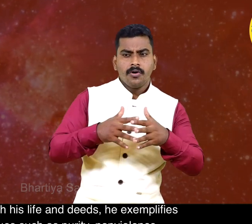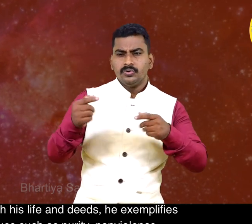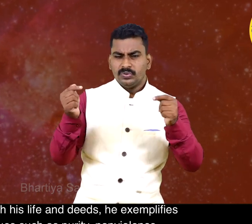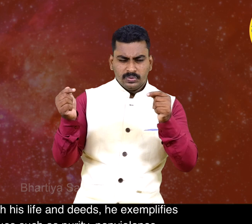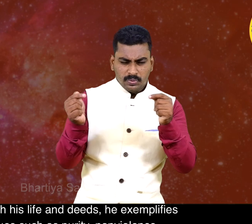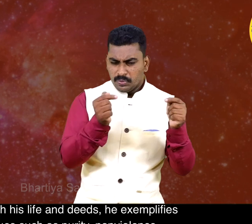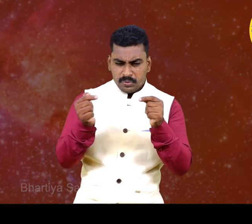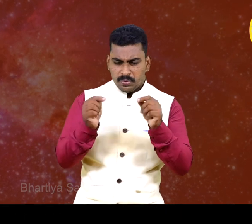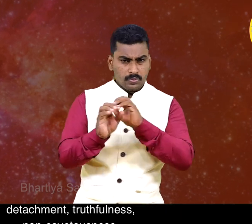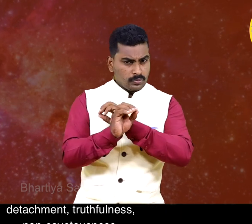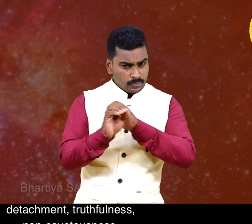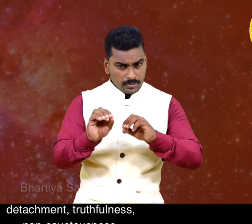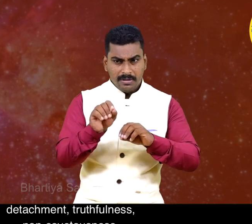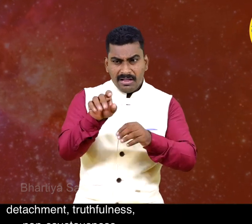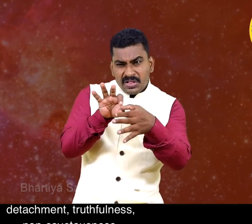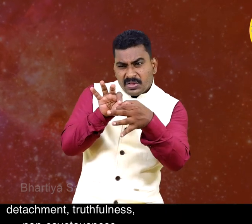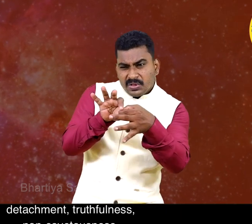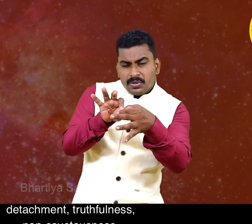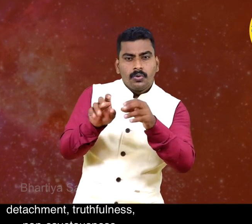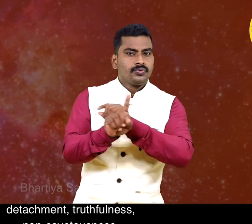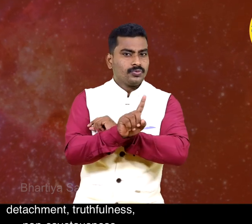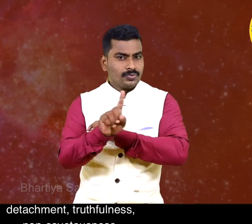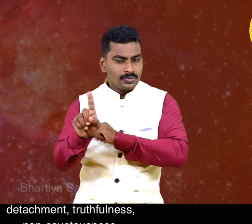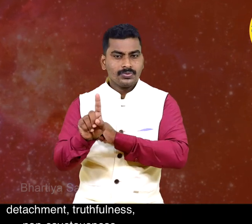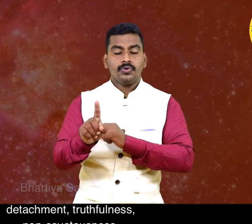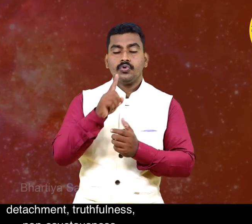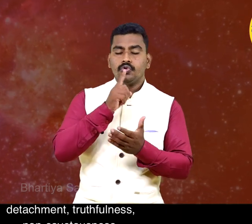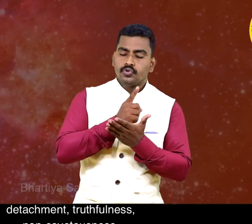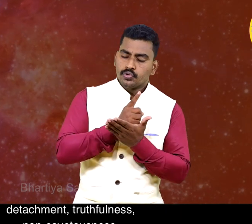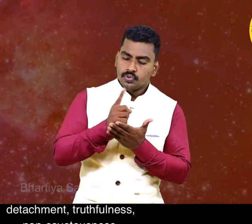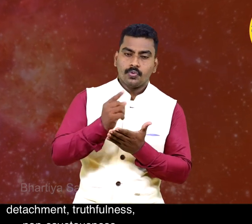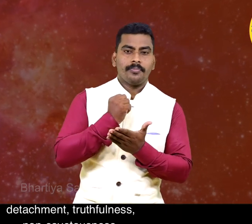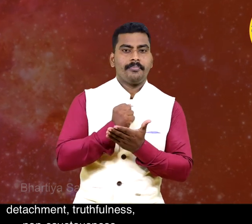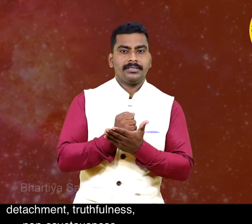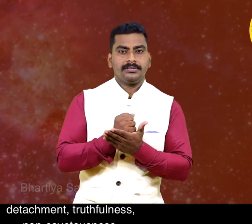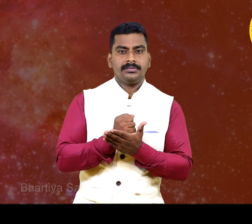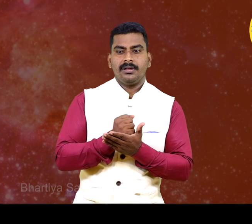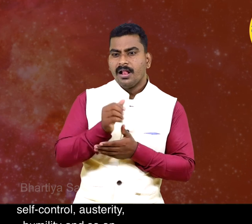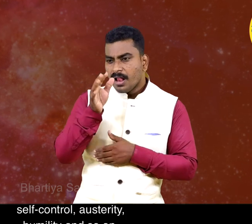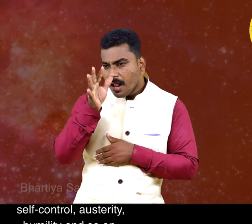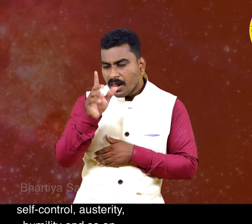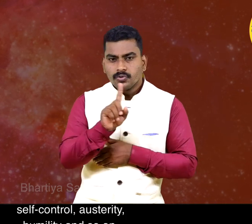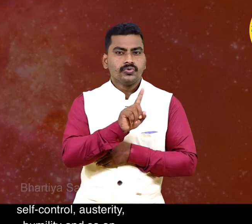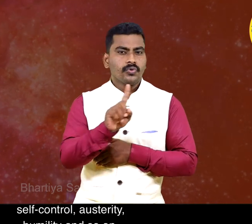non-violence, detachment, truthfulness, non-covetousness, self-control,